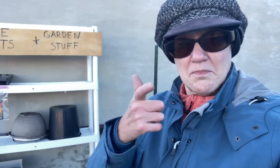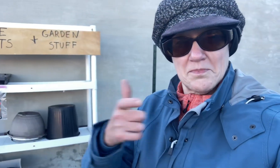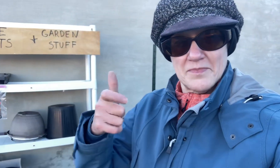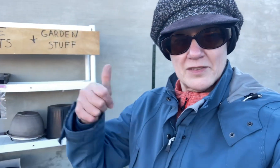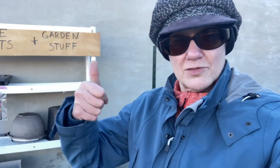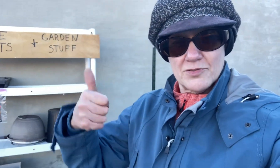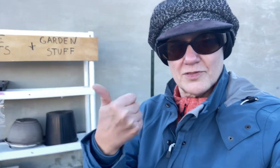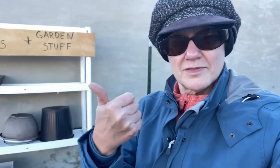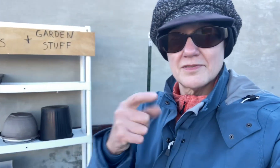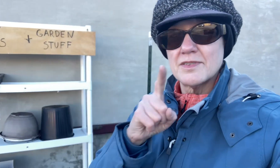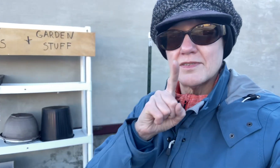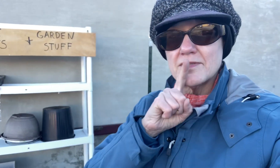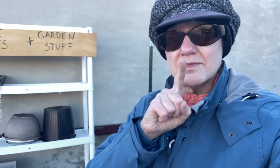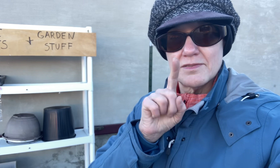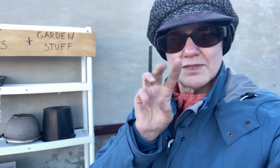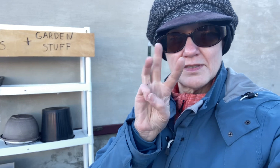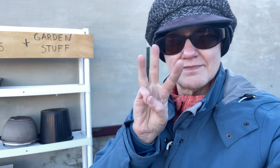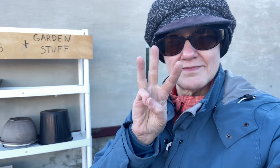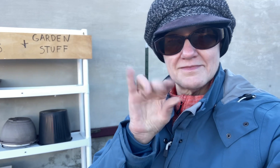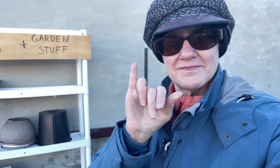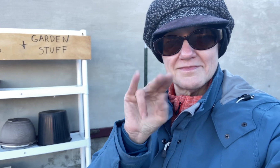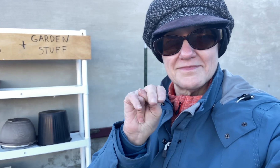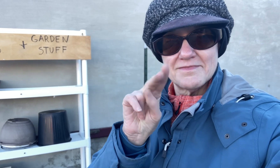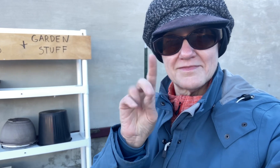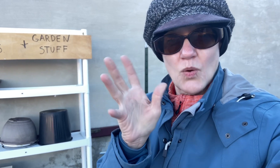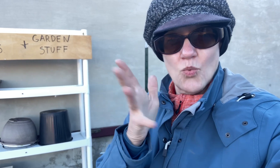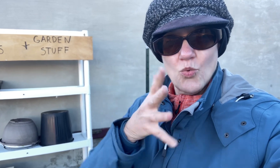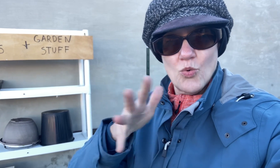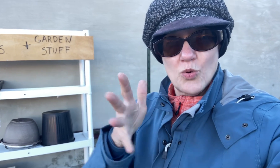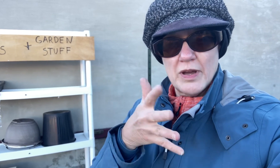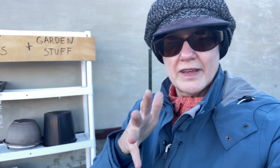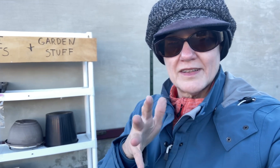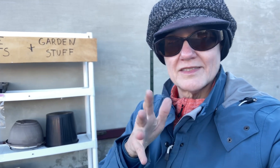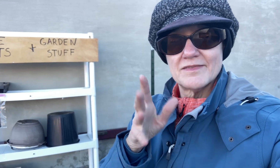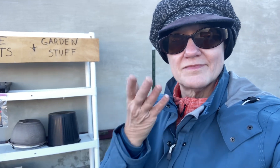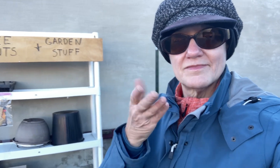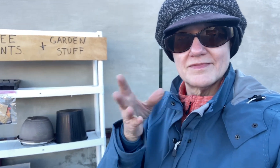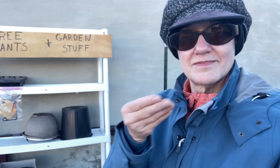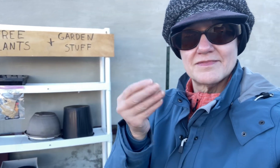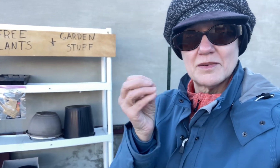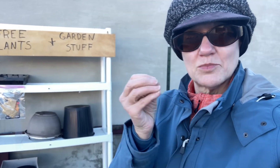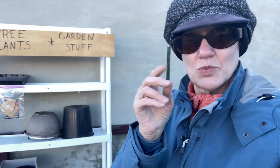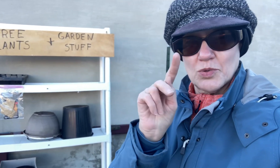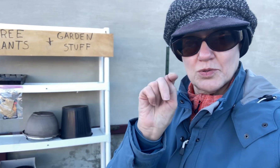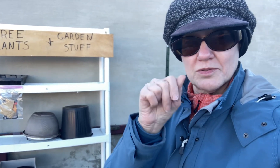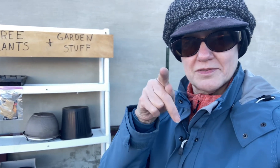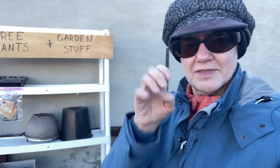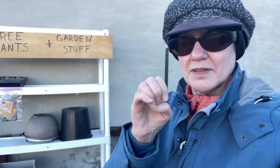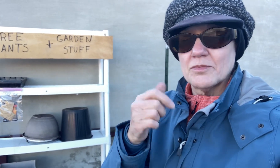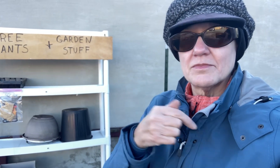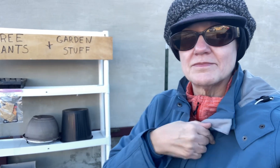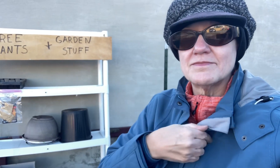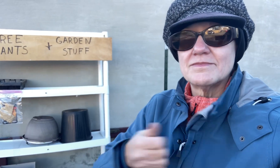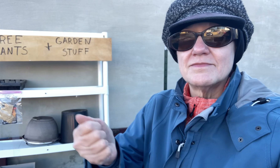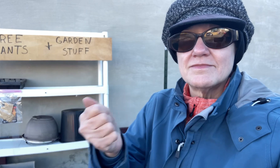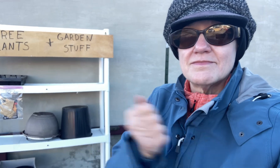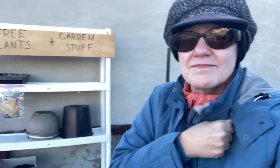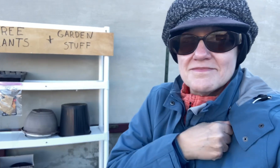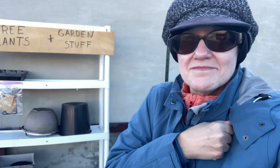my biggest challenge is the wind i might probably add some more tape to